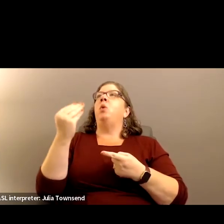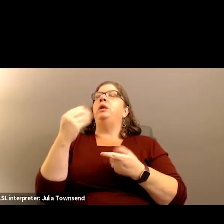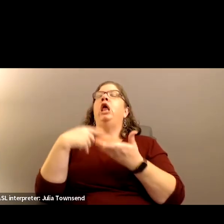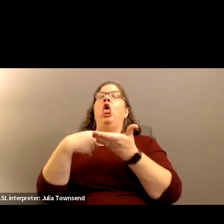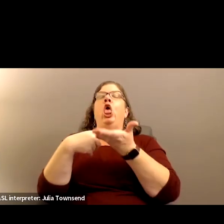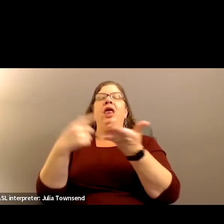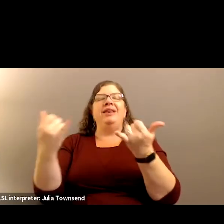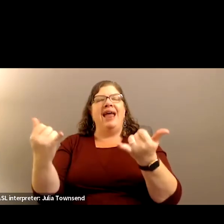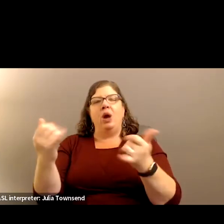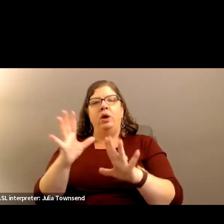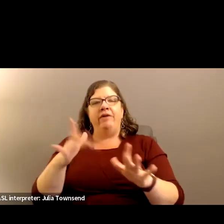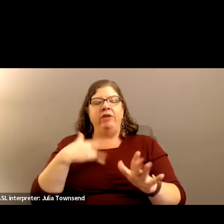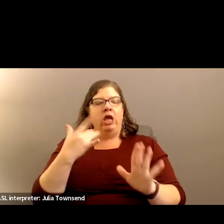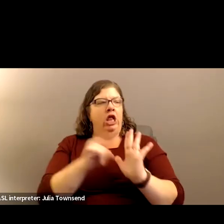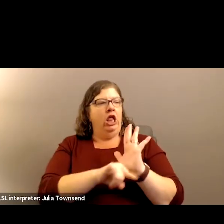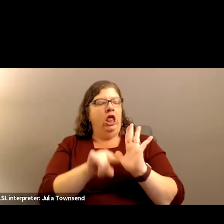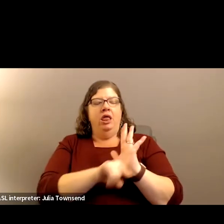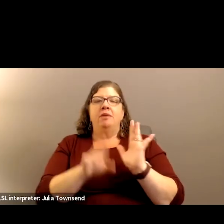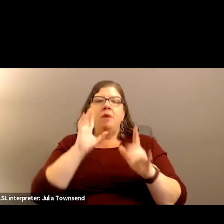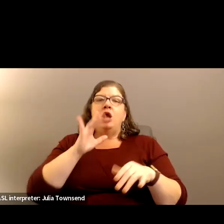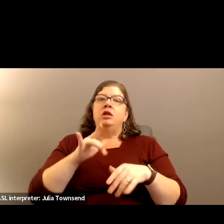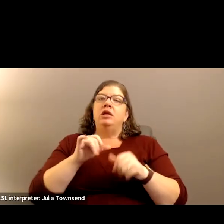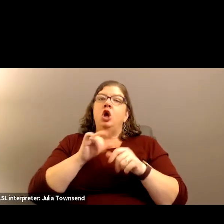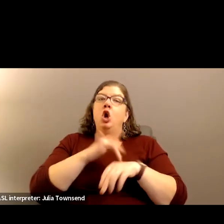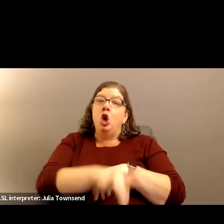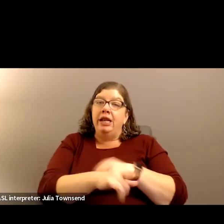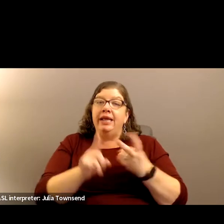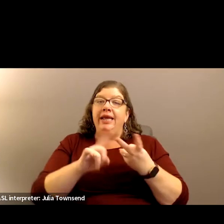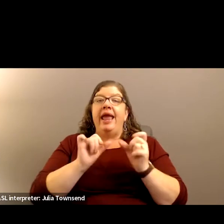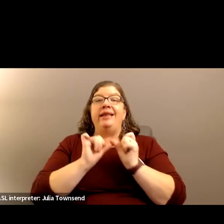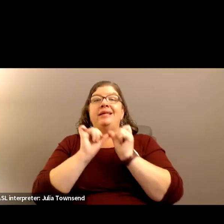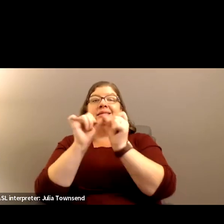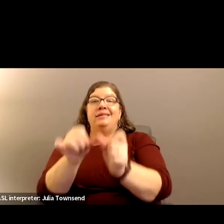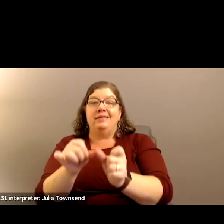know, that age. So, yeah, consistently and early on. Thank you for that.